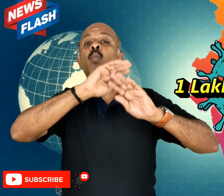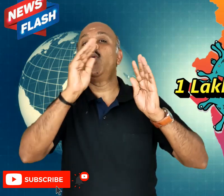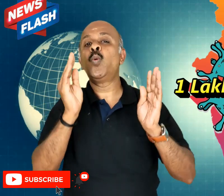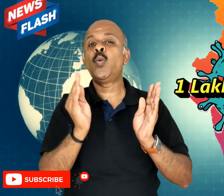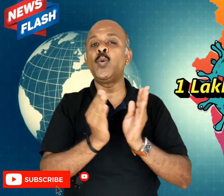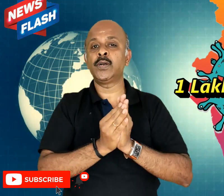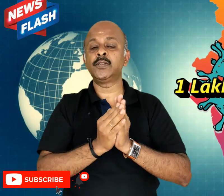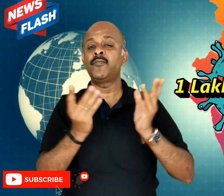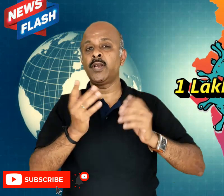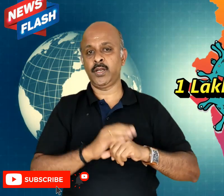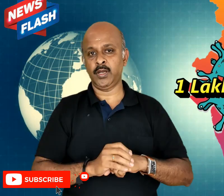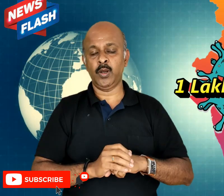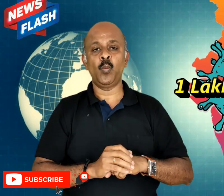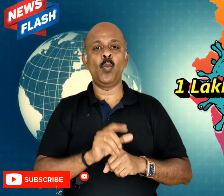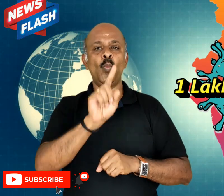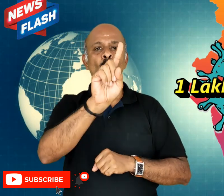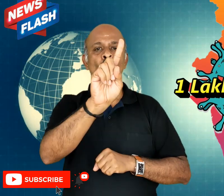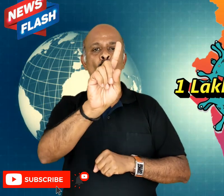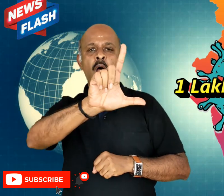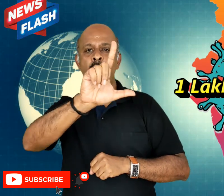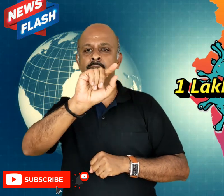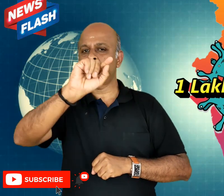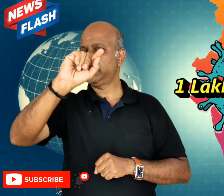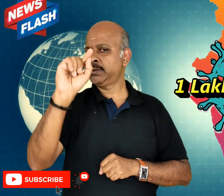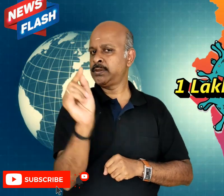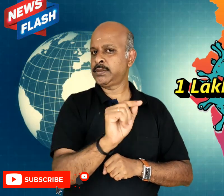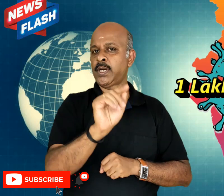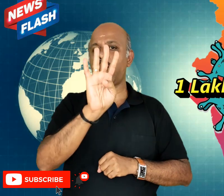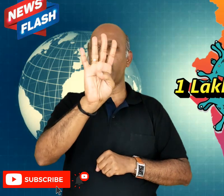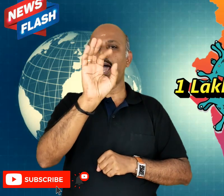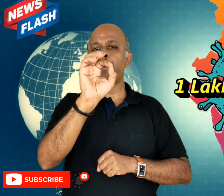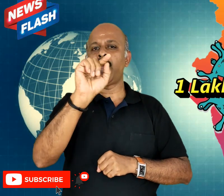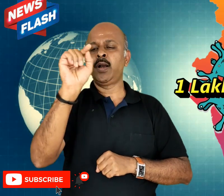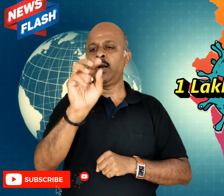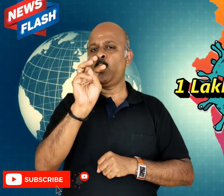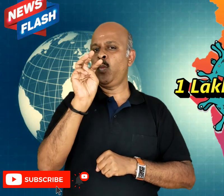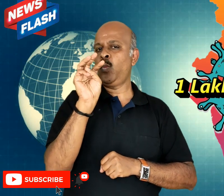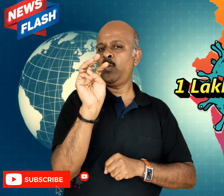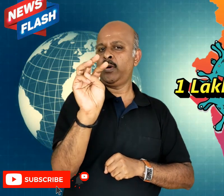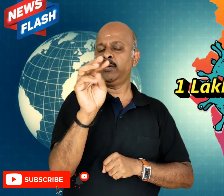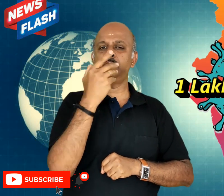140,000 fatalities due to COVID-19.